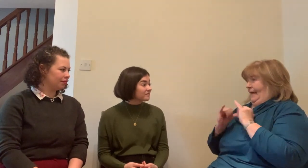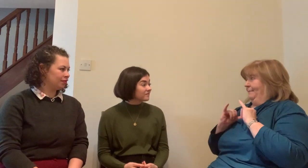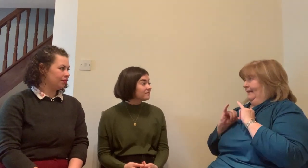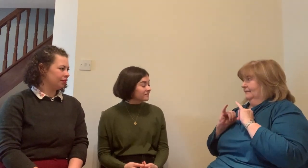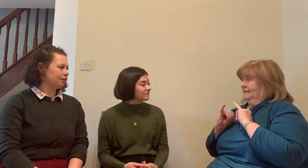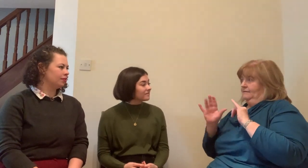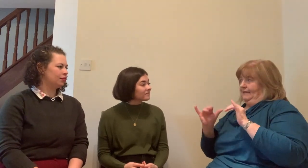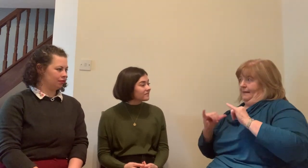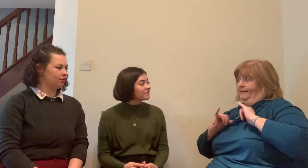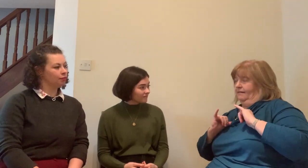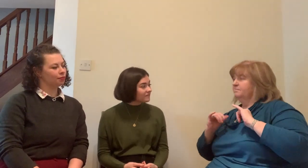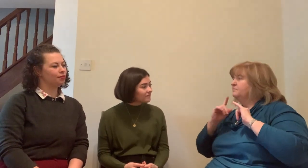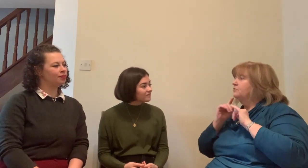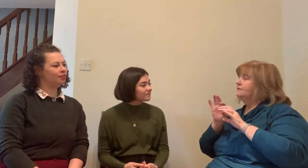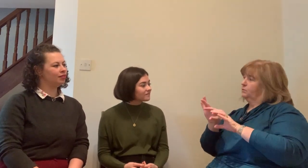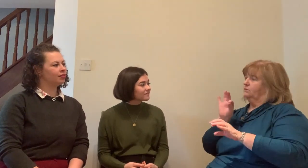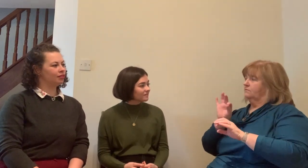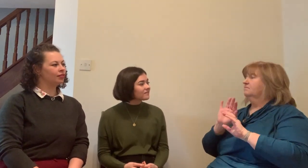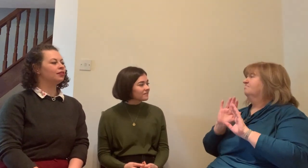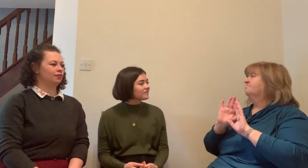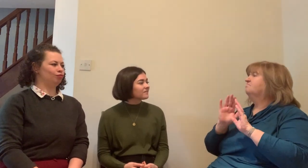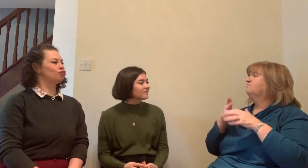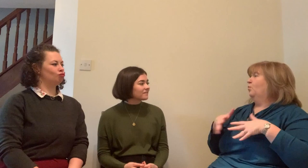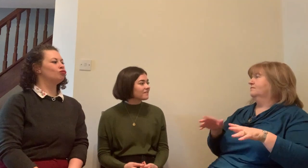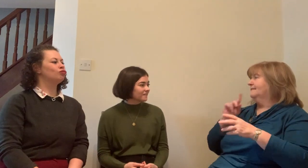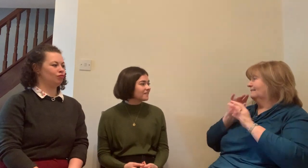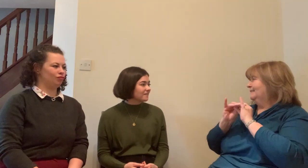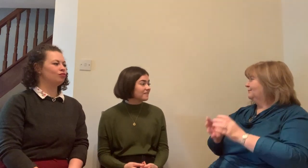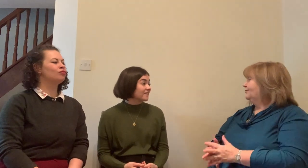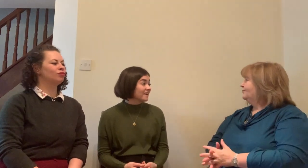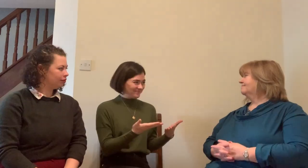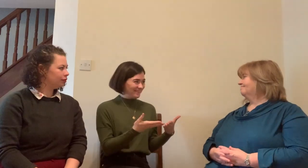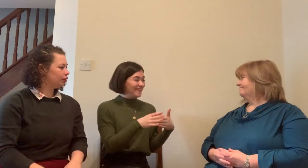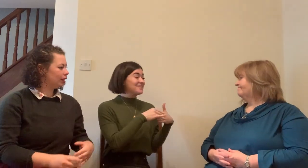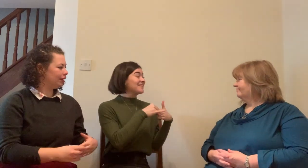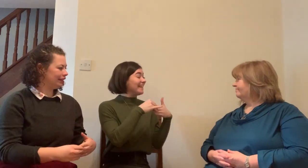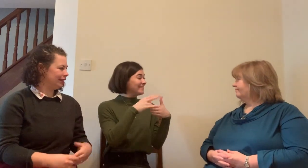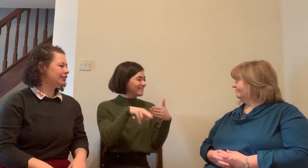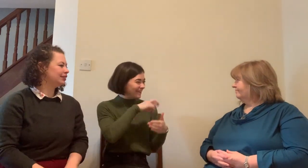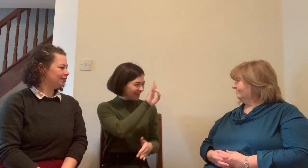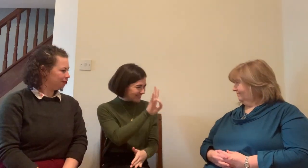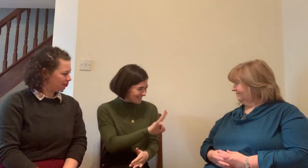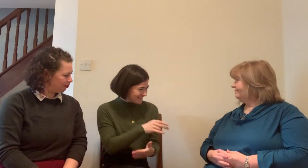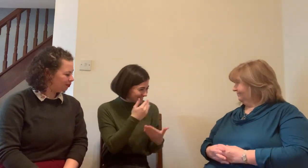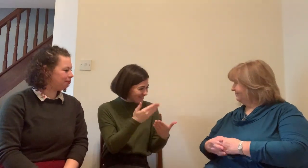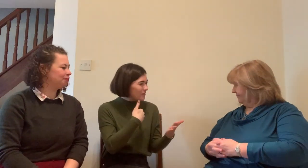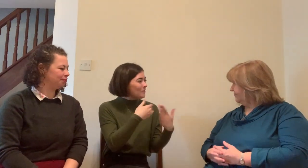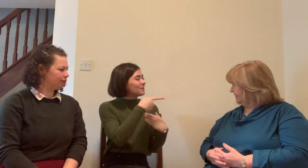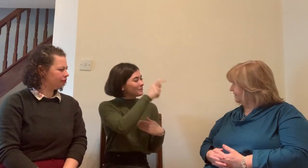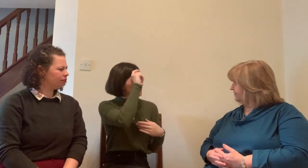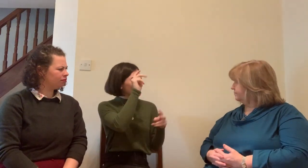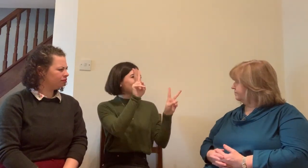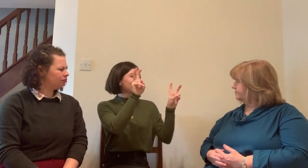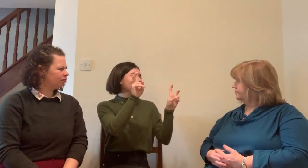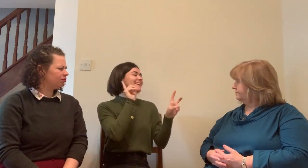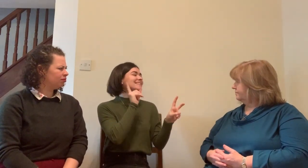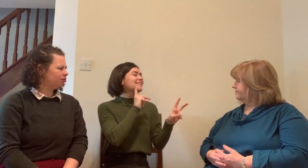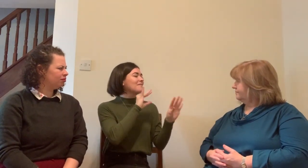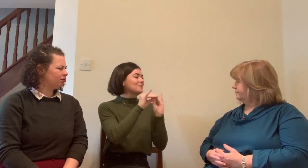interpreting for a deaf blind which I'll talk about a little bit later earlier on or potentially a relay aspect of interpreting in the sense that you would have